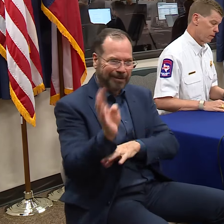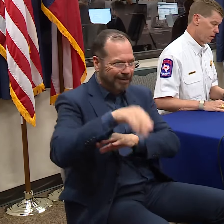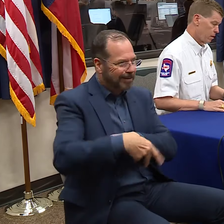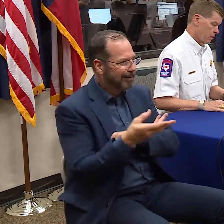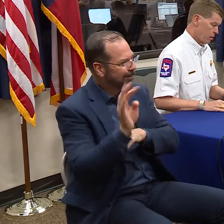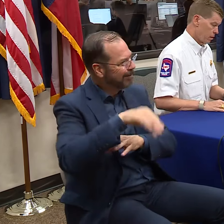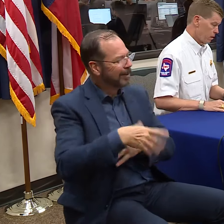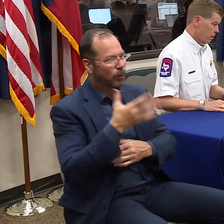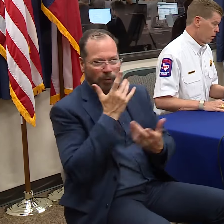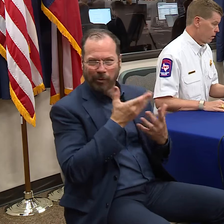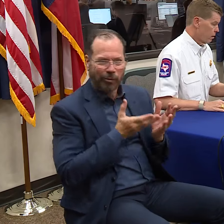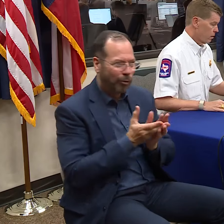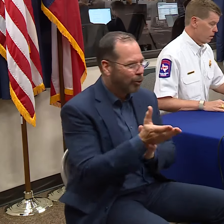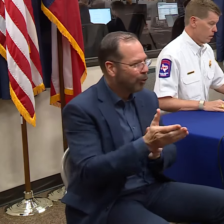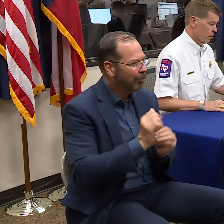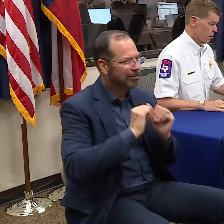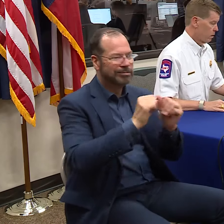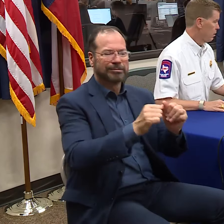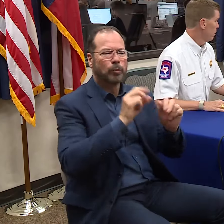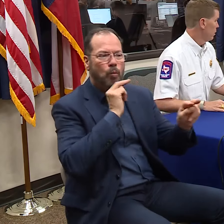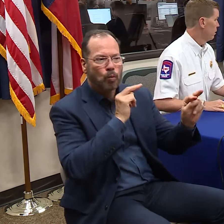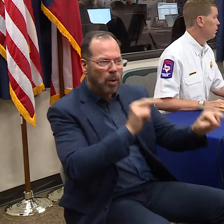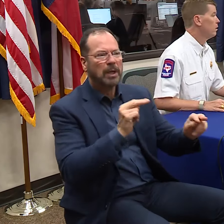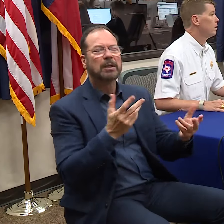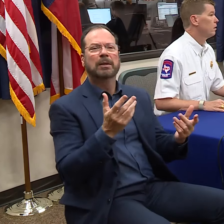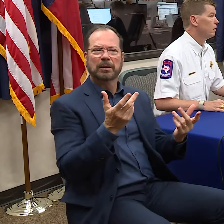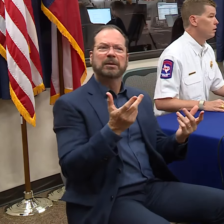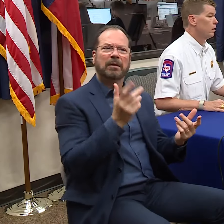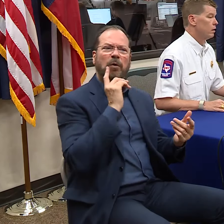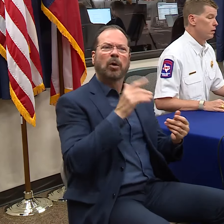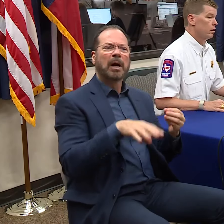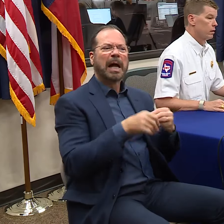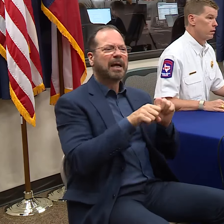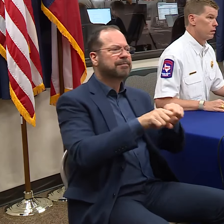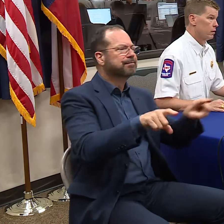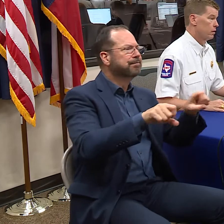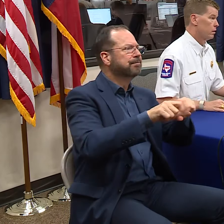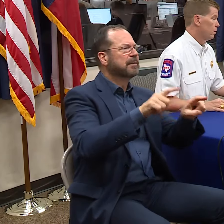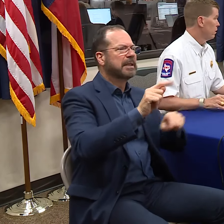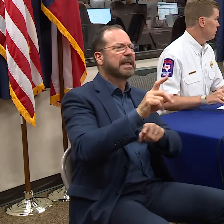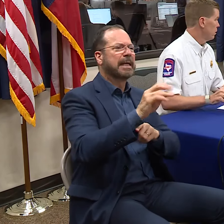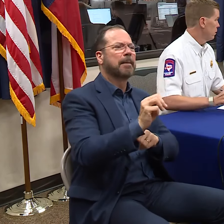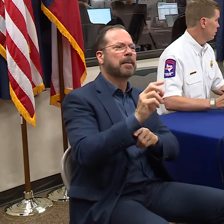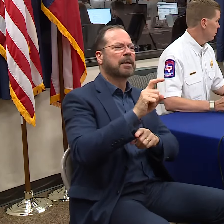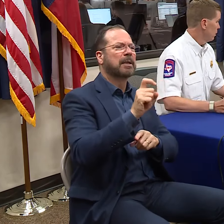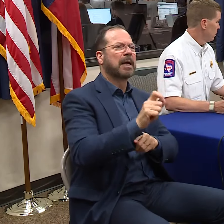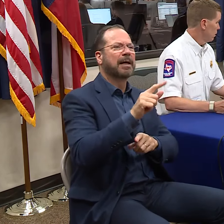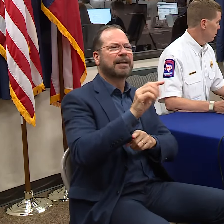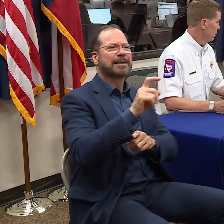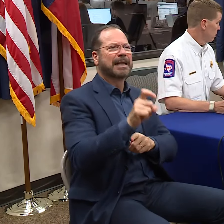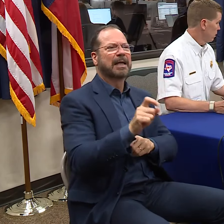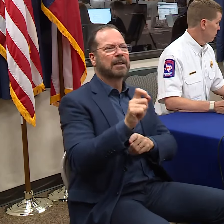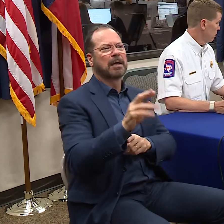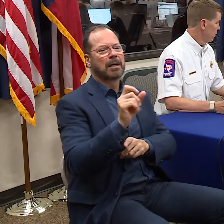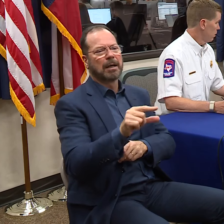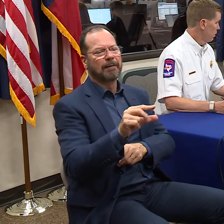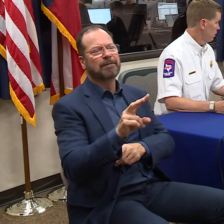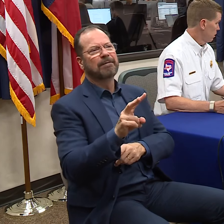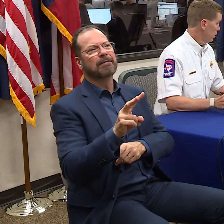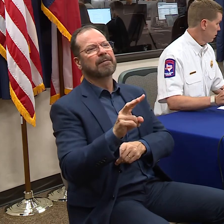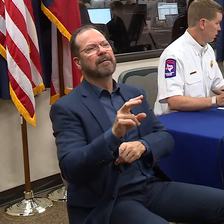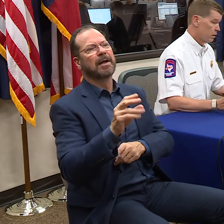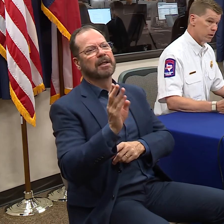with you through the storm. Watch for our updates at TDEM.Texas.gov slash barrel.